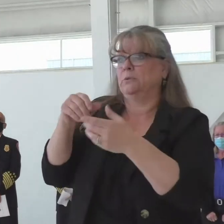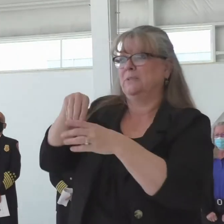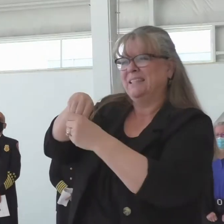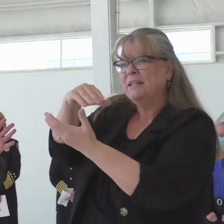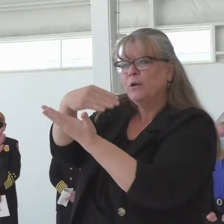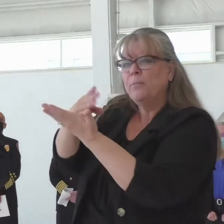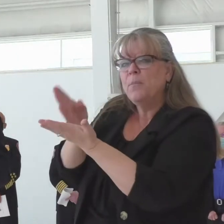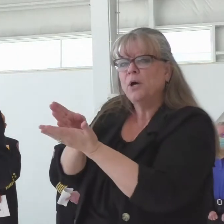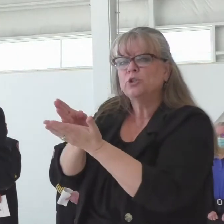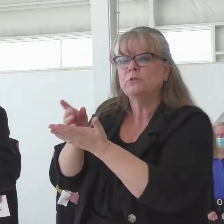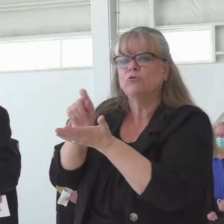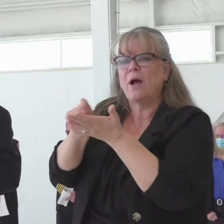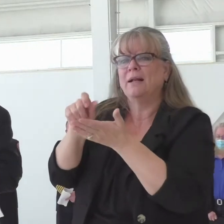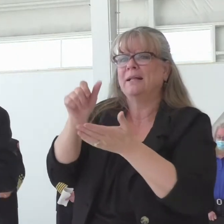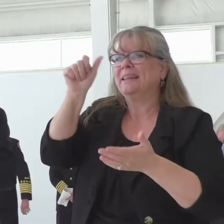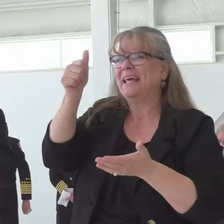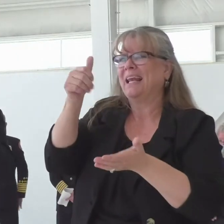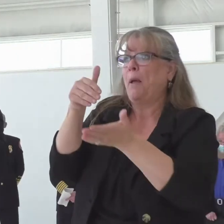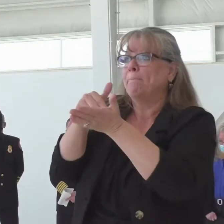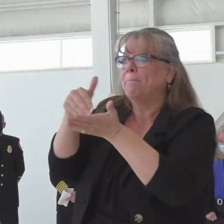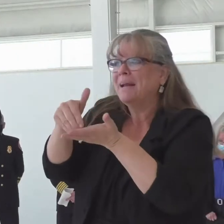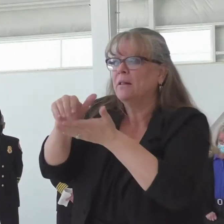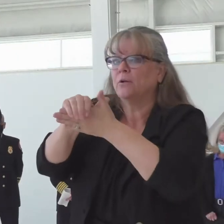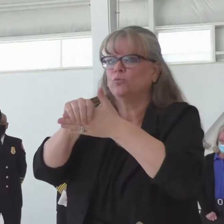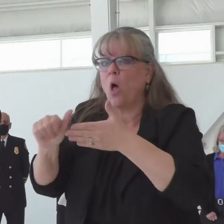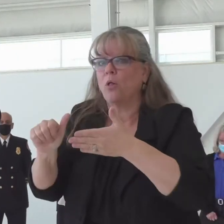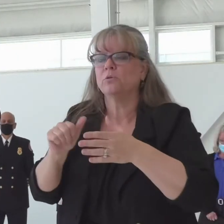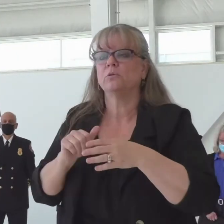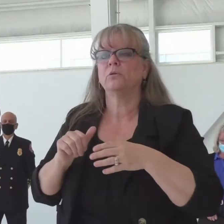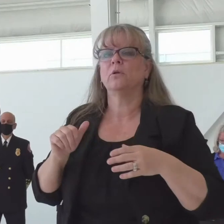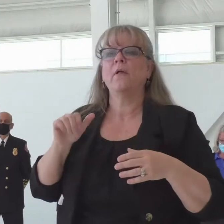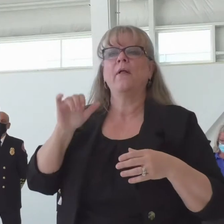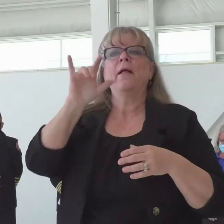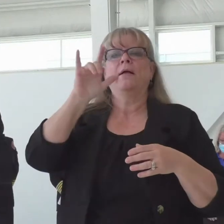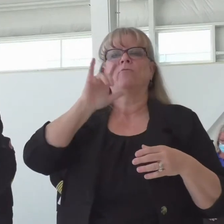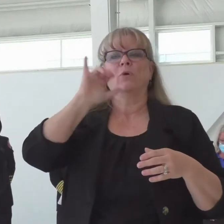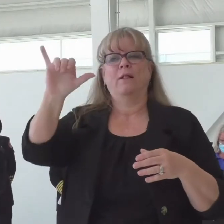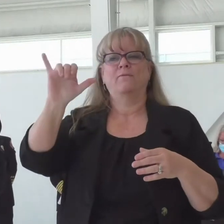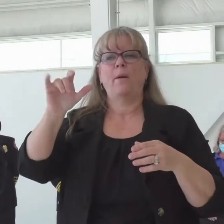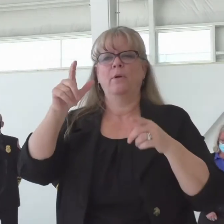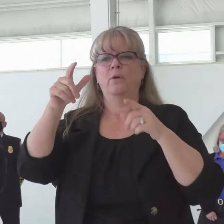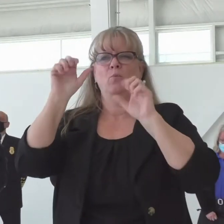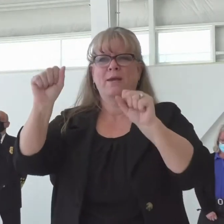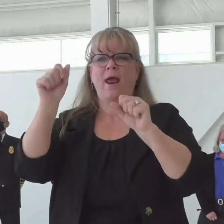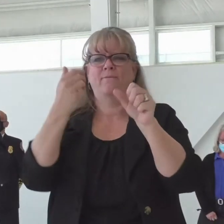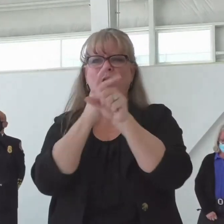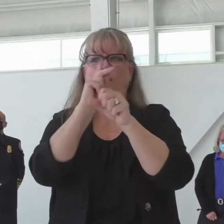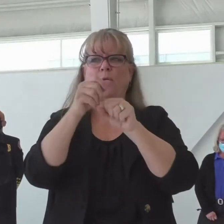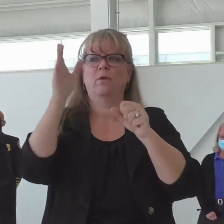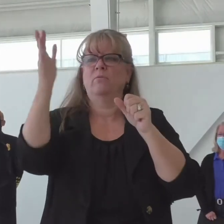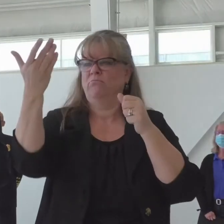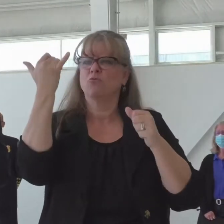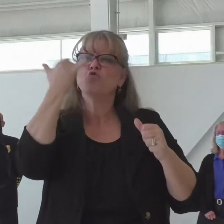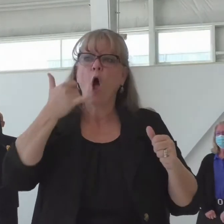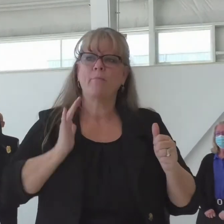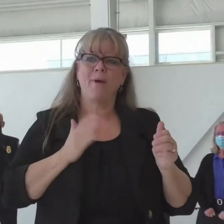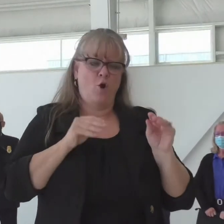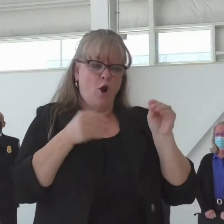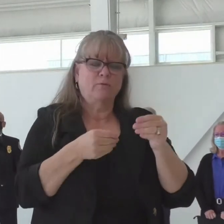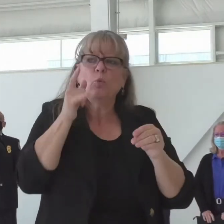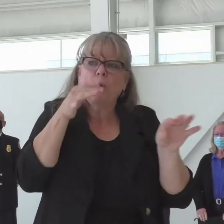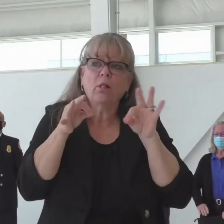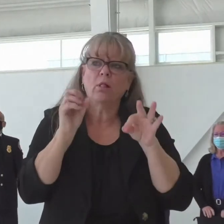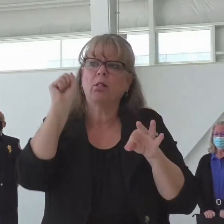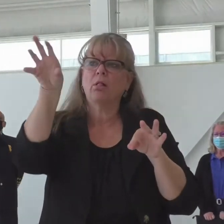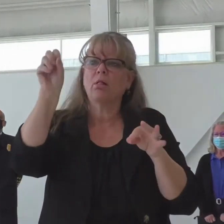Yeah, it's several different moving parts. We can follow up with my office, and we'll get you that summary. I would add there's another important one